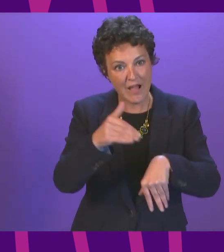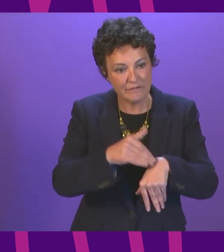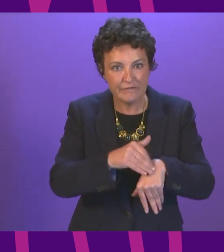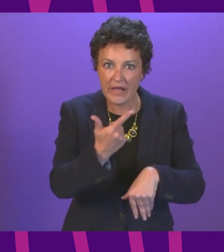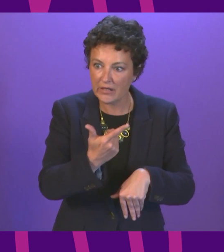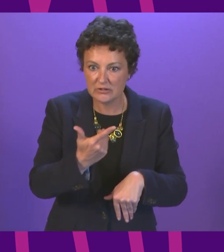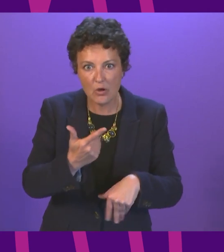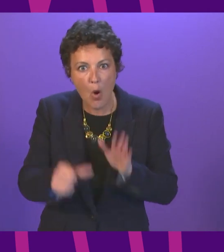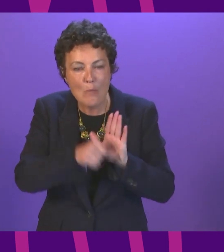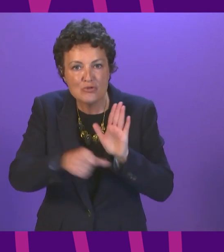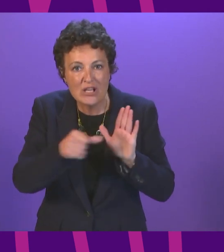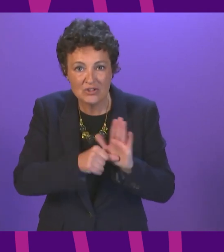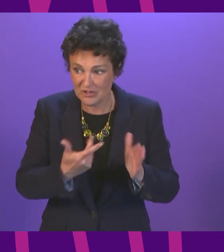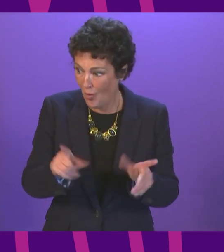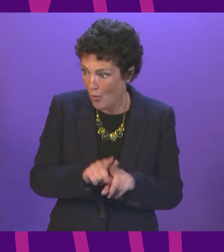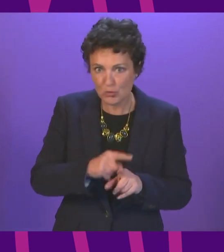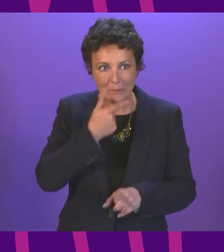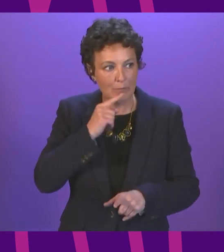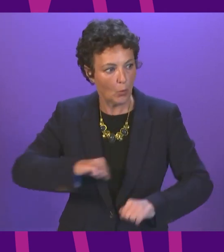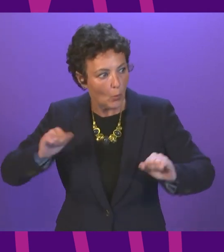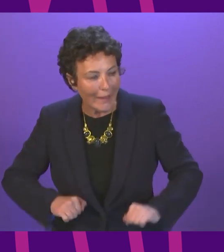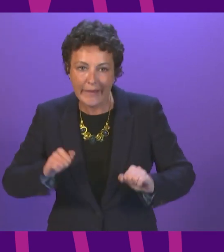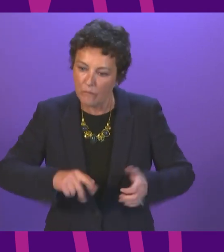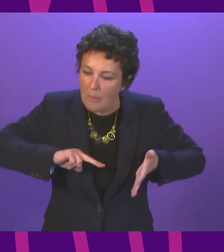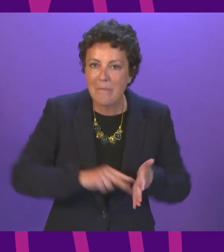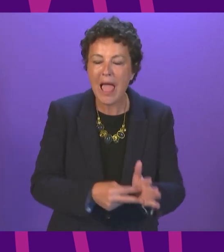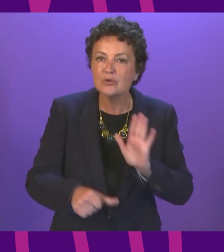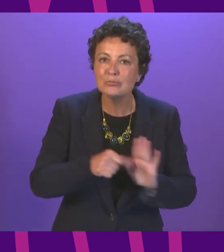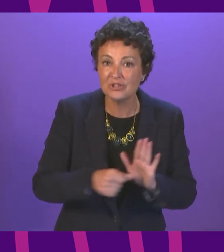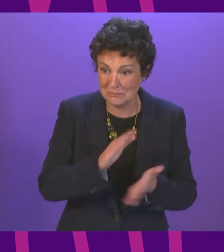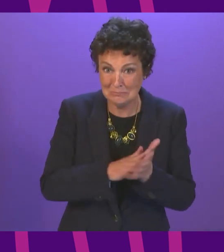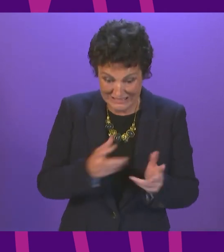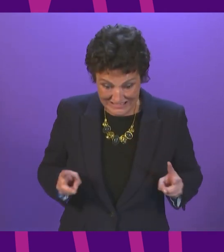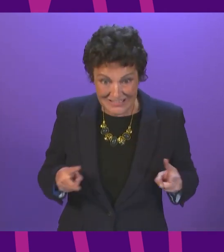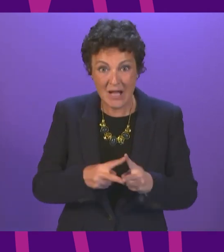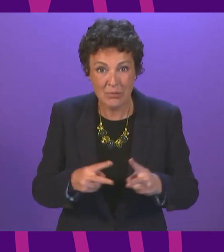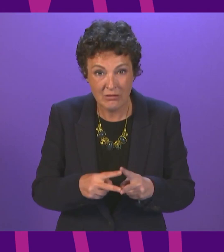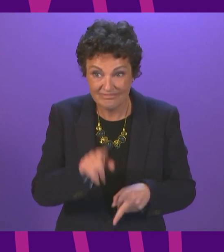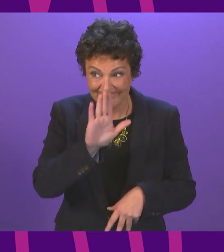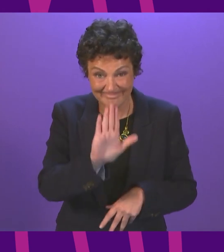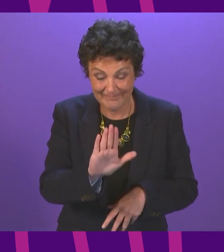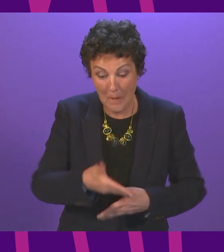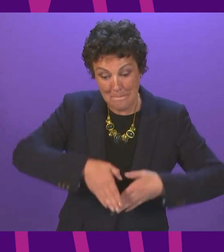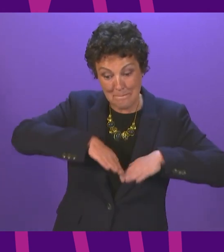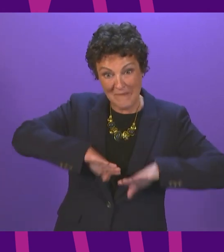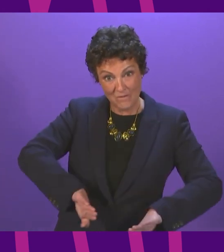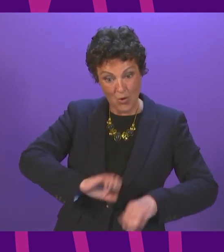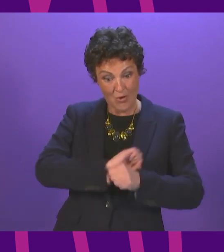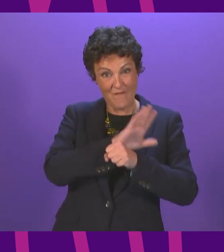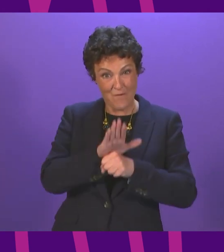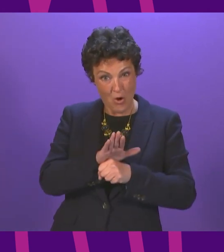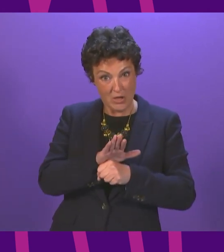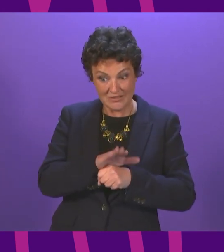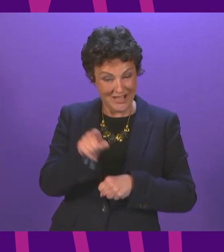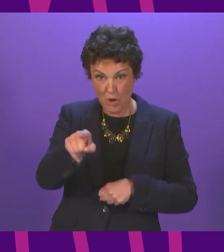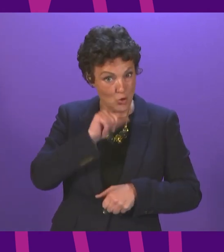number of people waiting over a year for operations has almost doubled. Activity is below pre-pandemic levels, which is